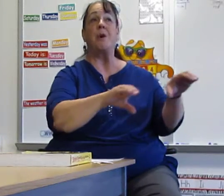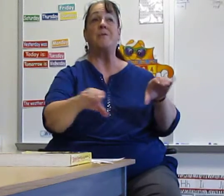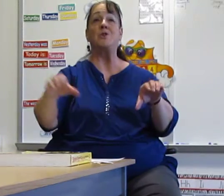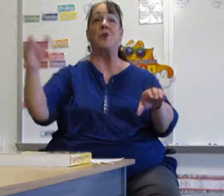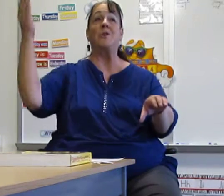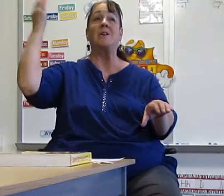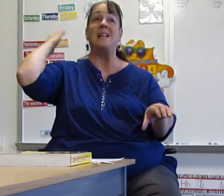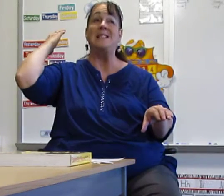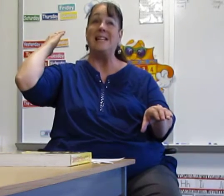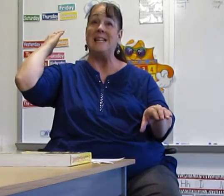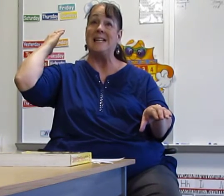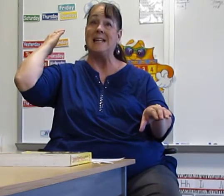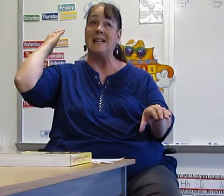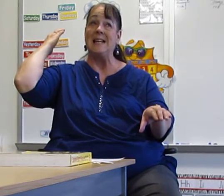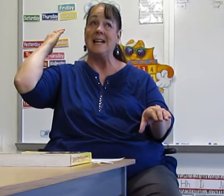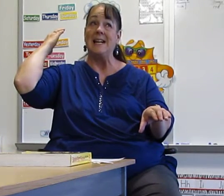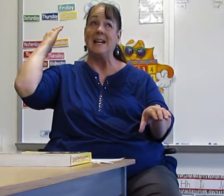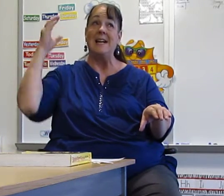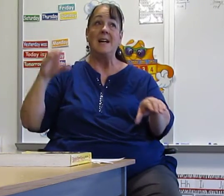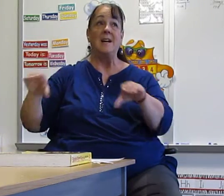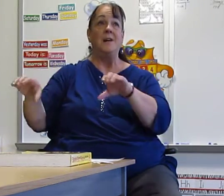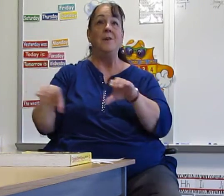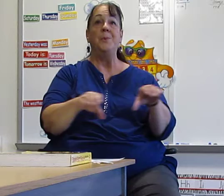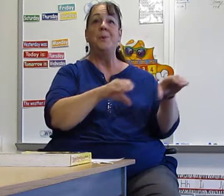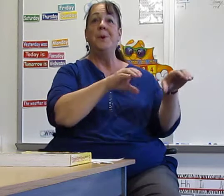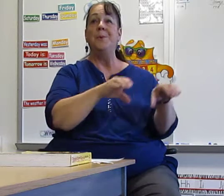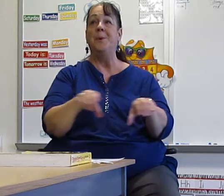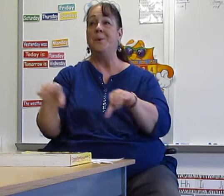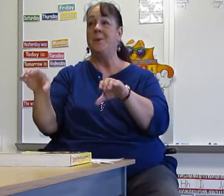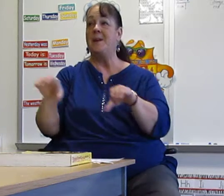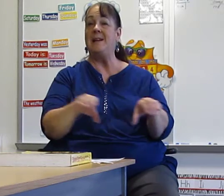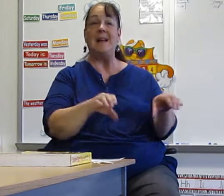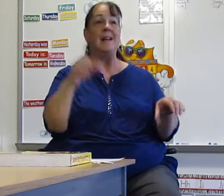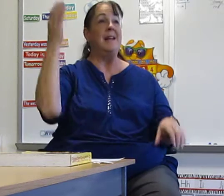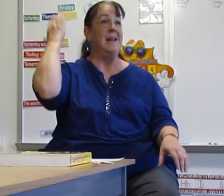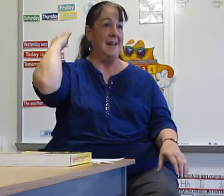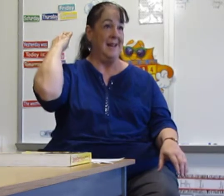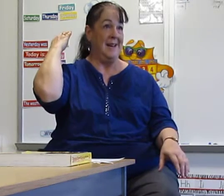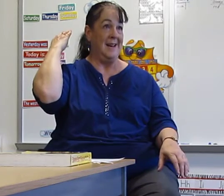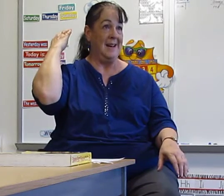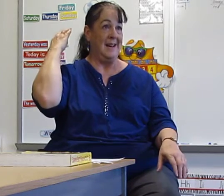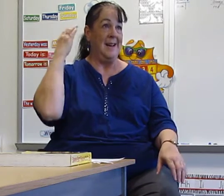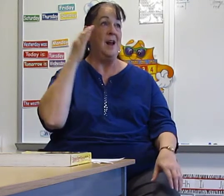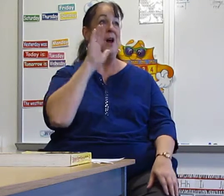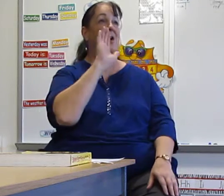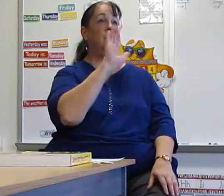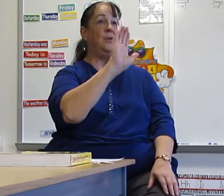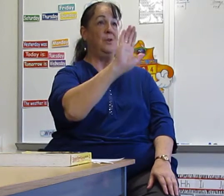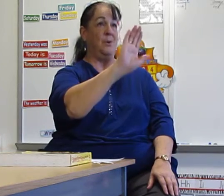it over your shoulder because that's did. Do, do, do, do, Did your